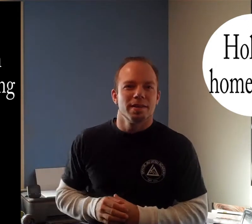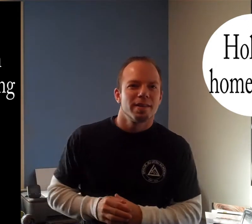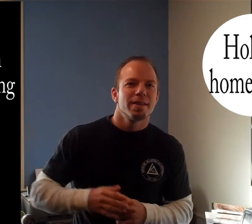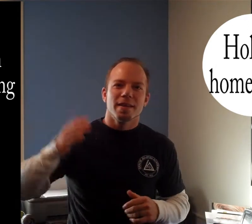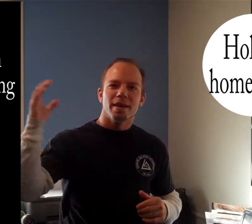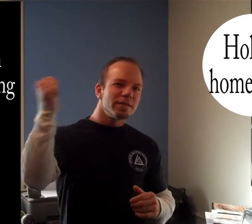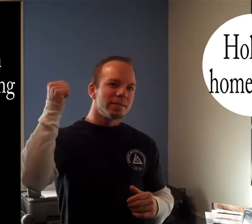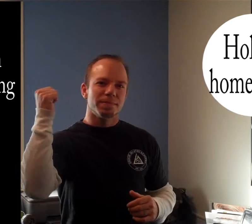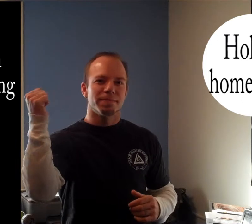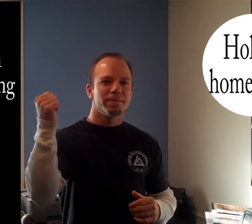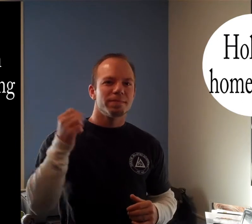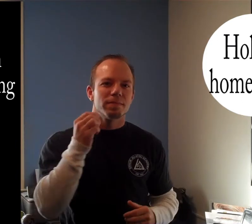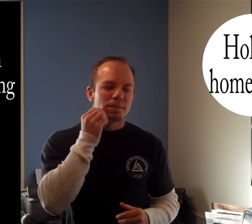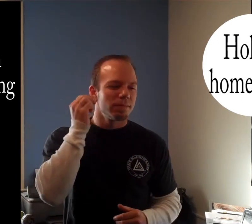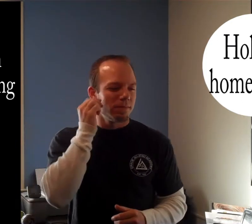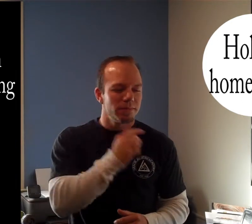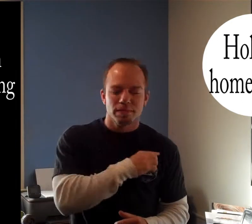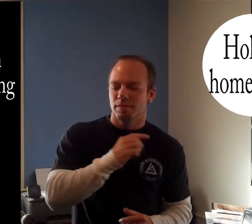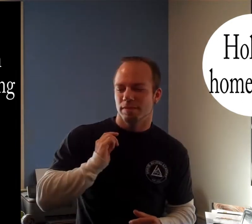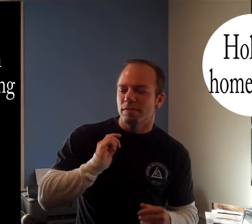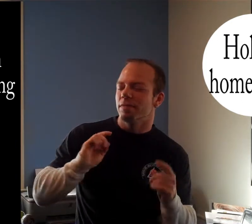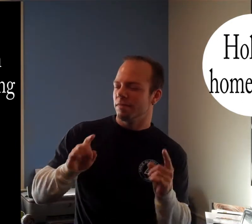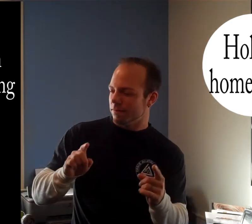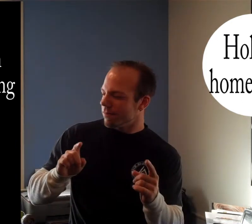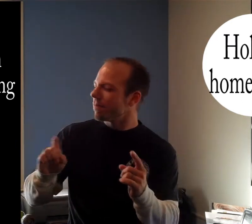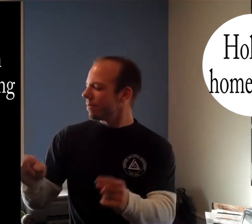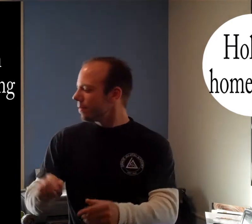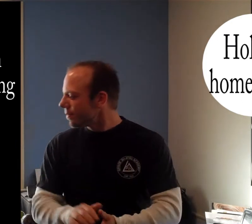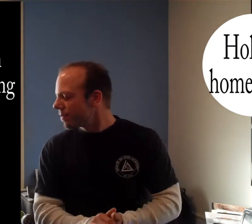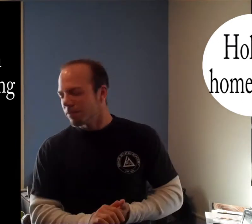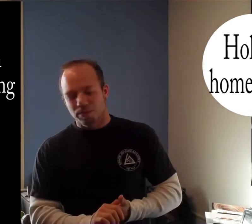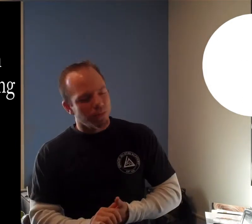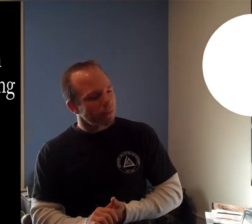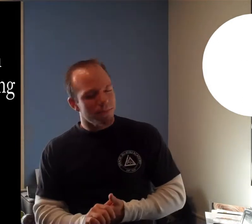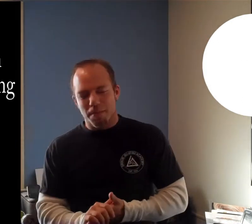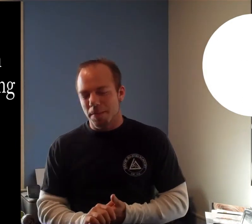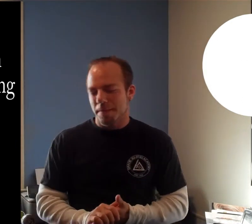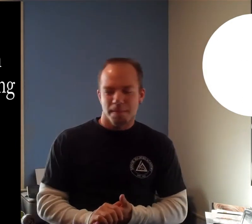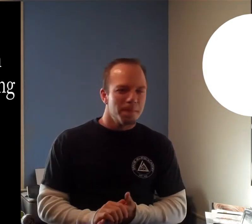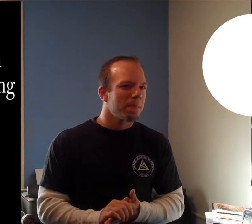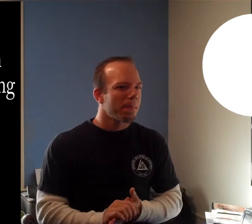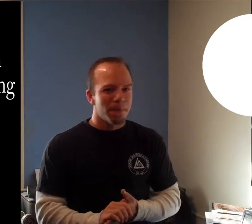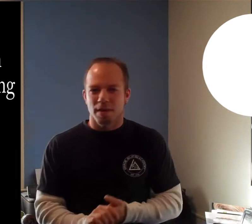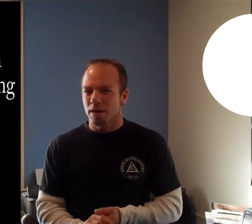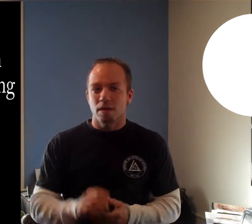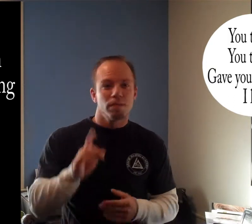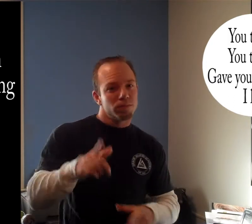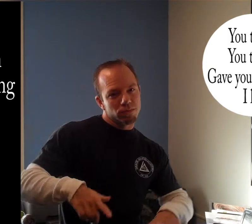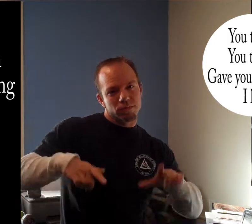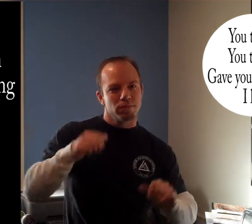Just hold on. We're going home. Going home. Going home. You're the